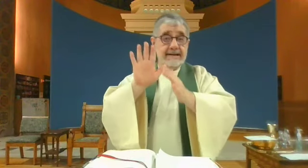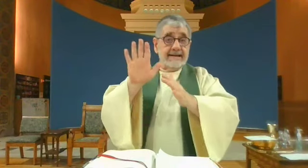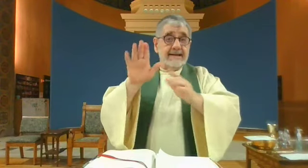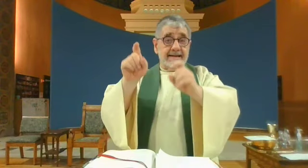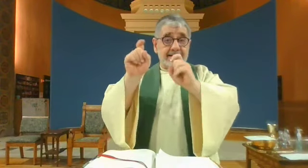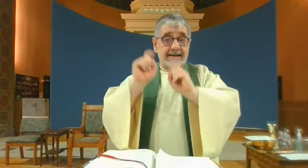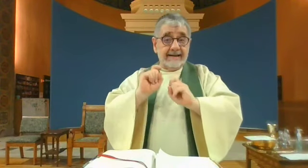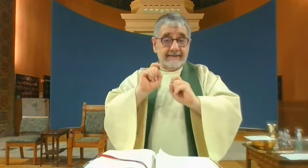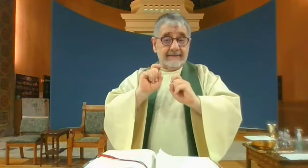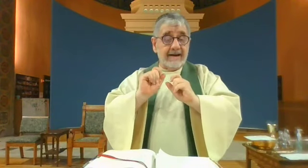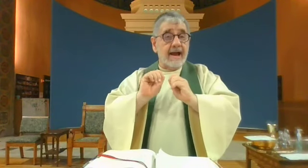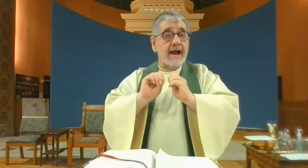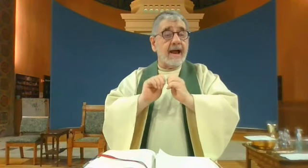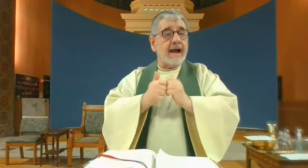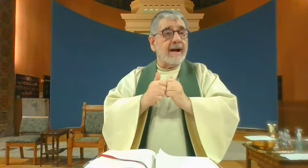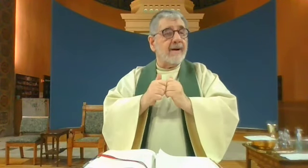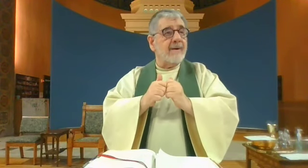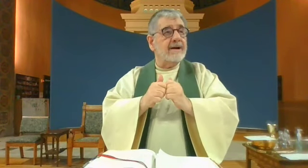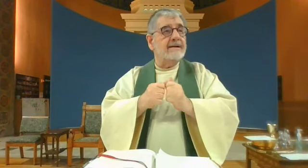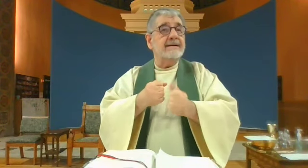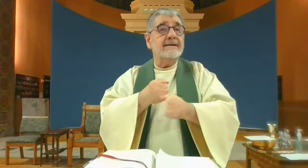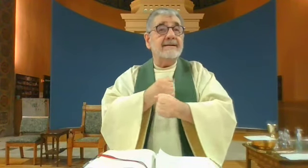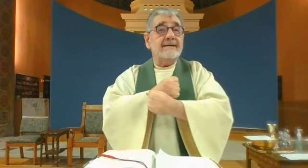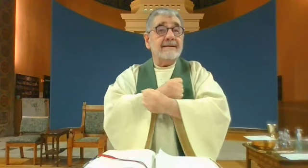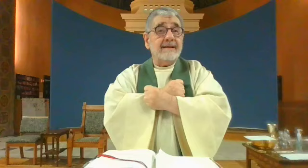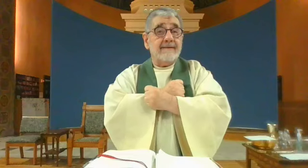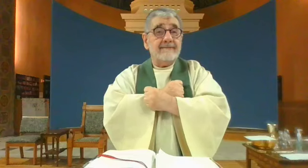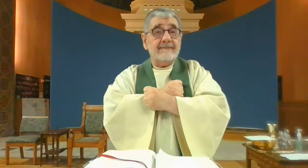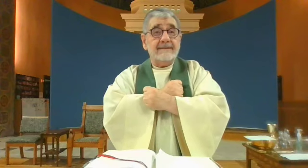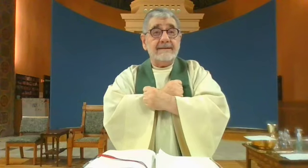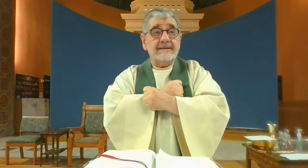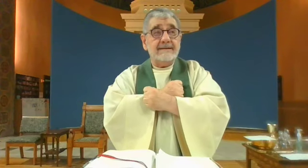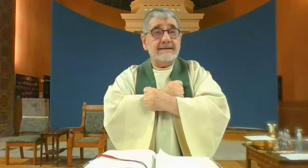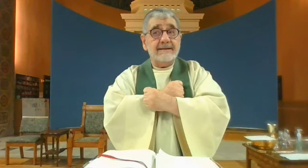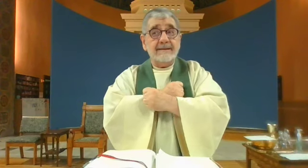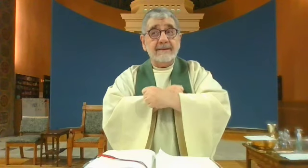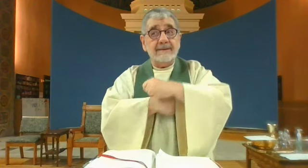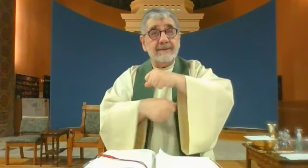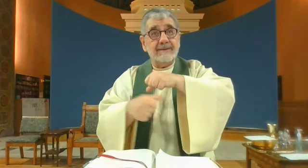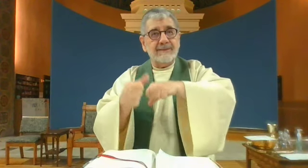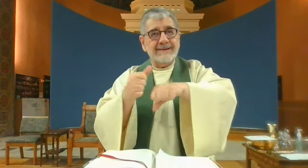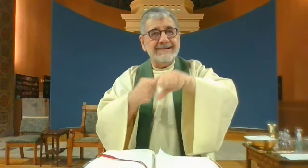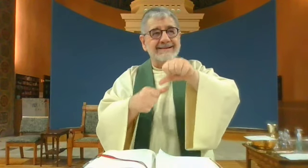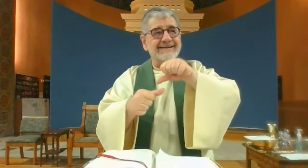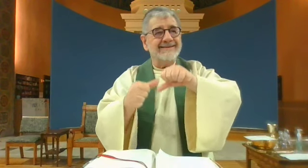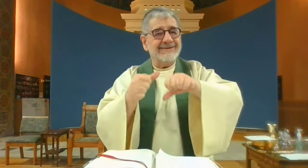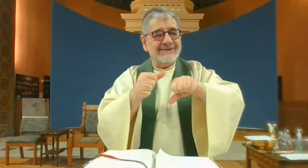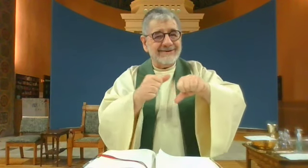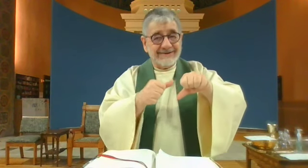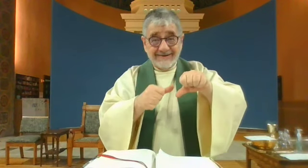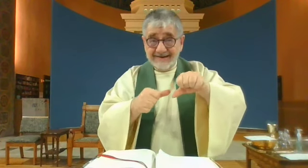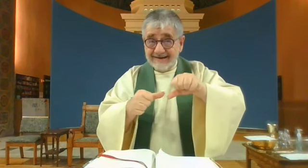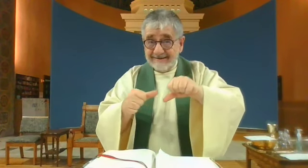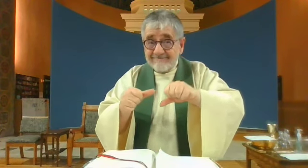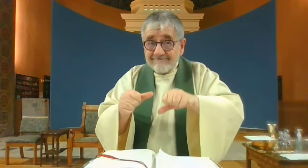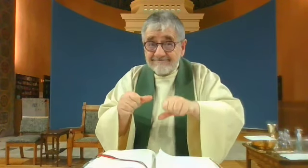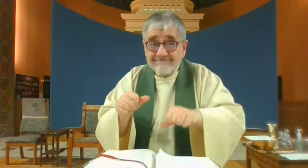accept Jesus' gifts, his gift of love as we love one another.